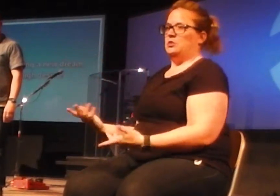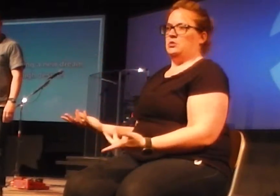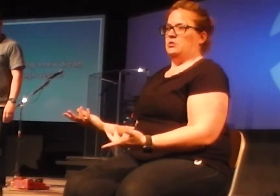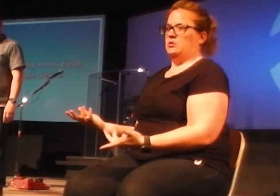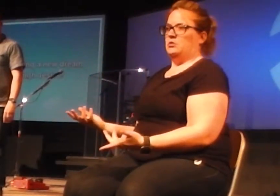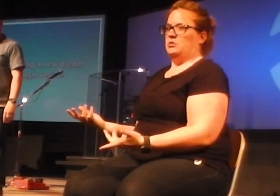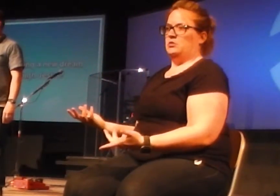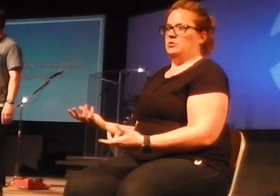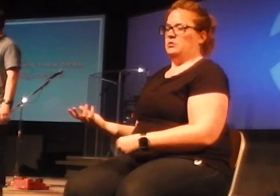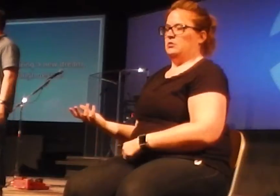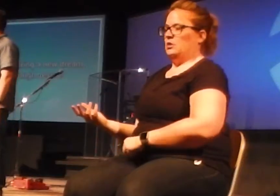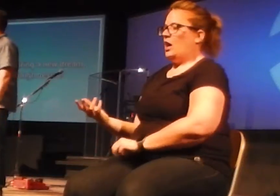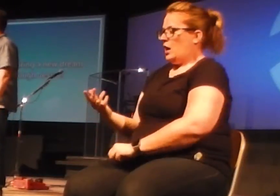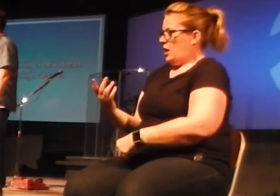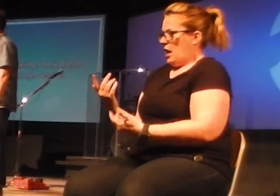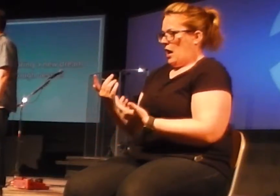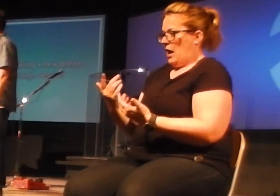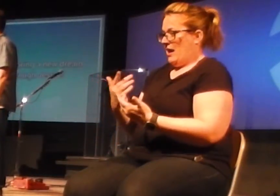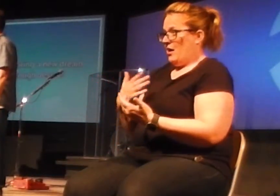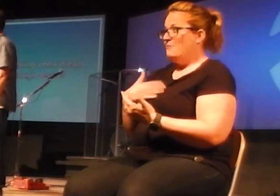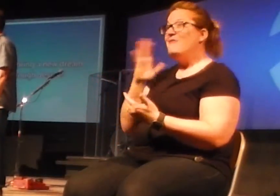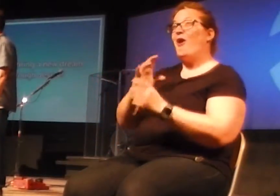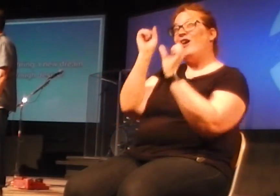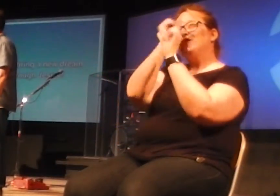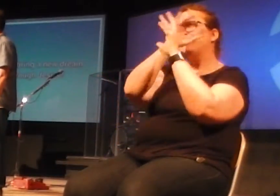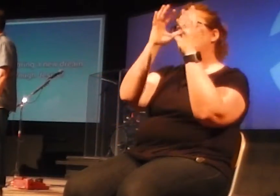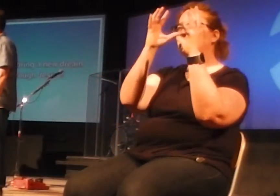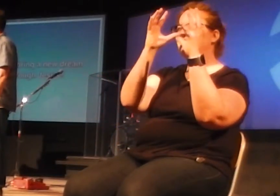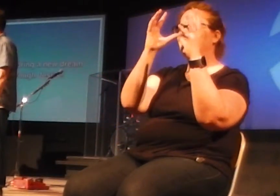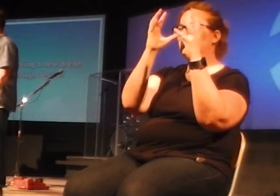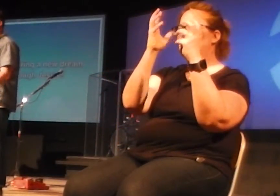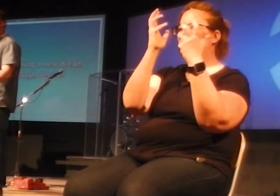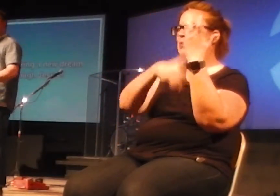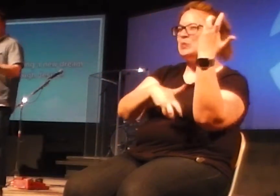And it was time for a new dream for my life. That's what was happening.